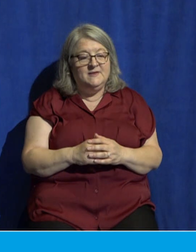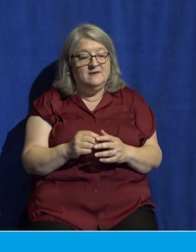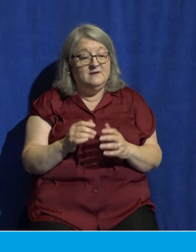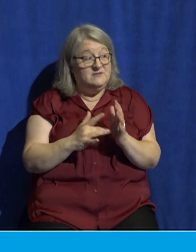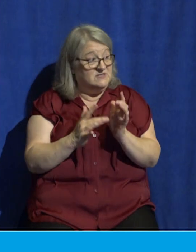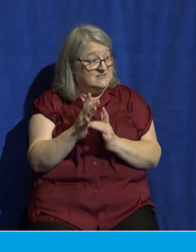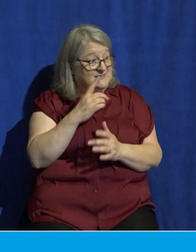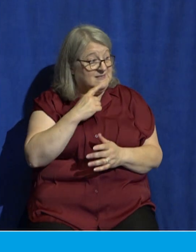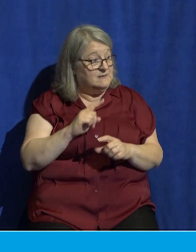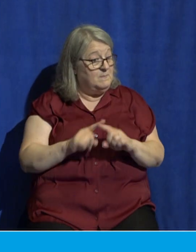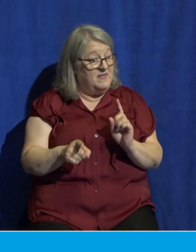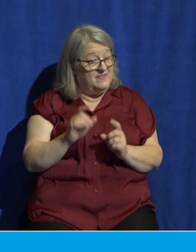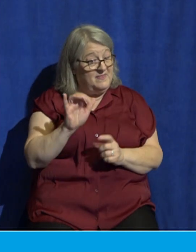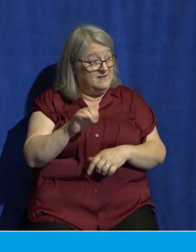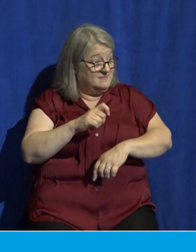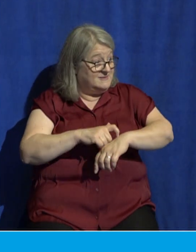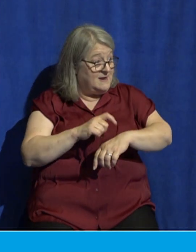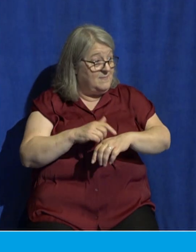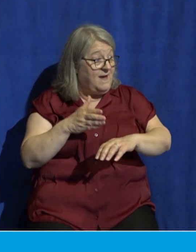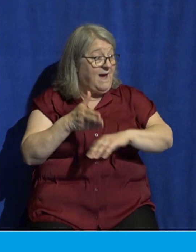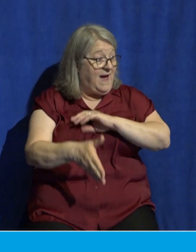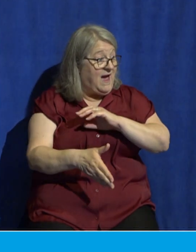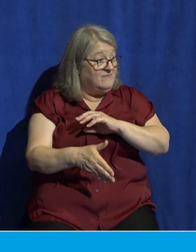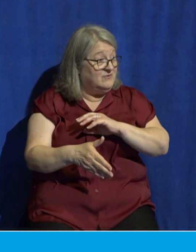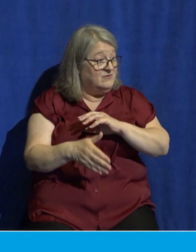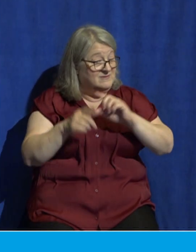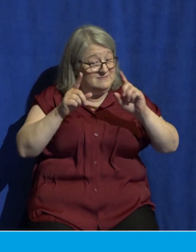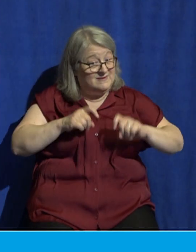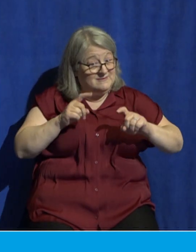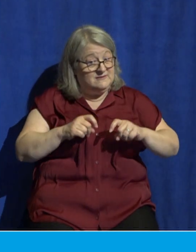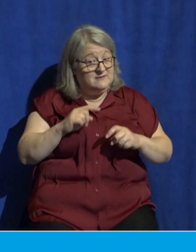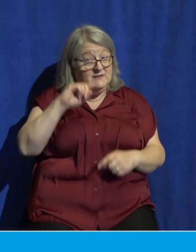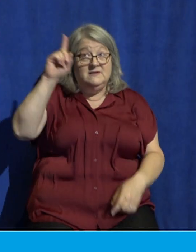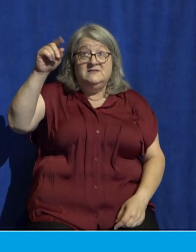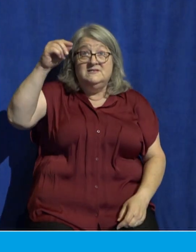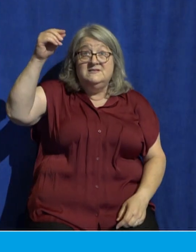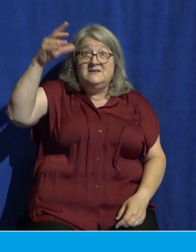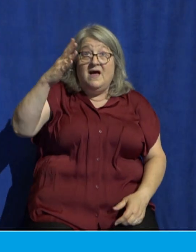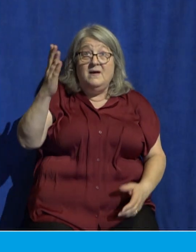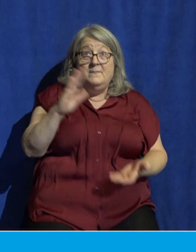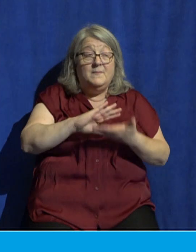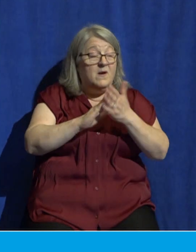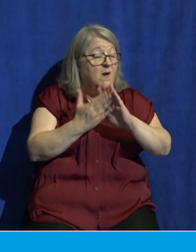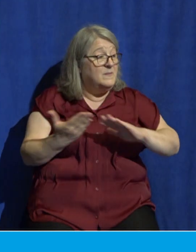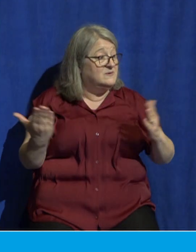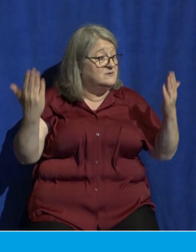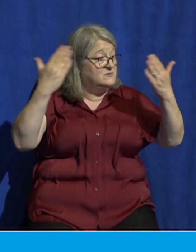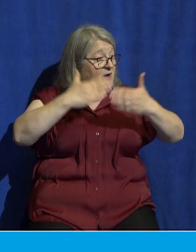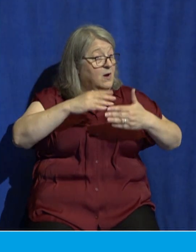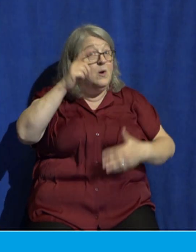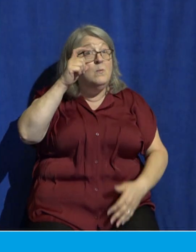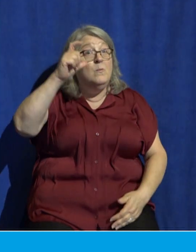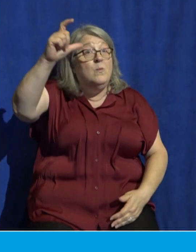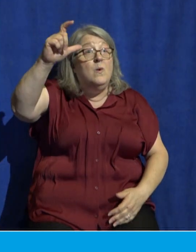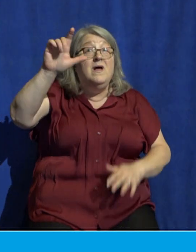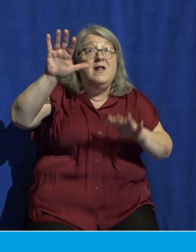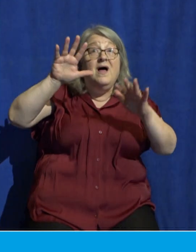after that tribulation, the sun will be darkened and the moon will not give its light and the